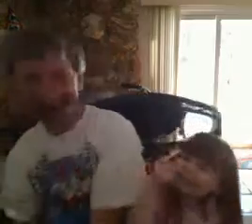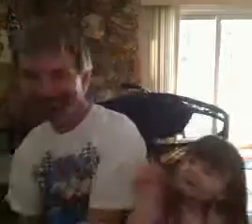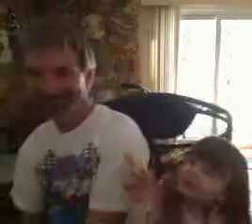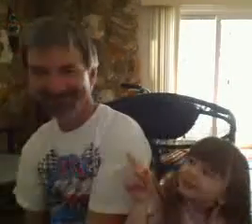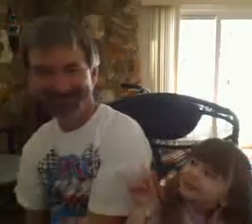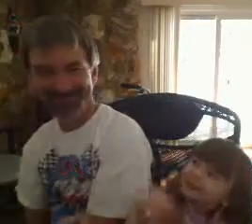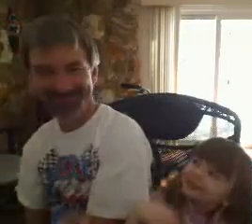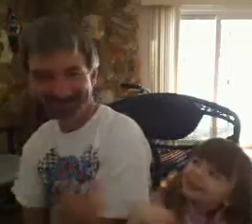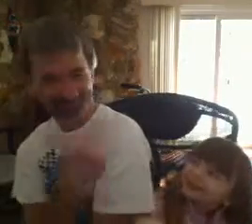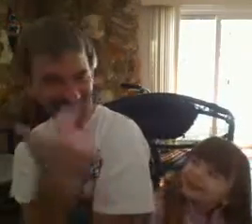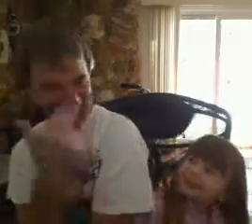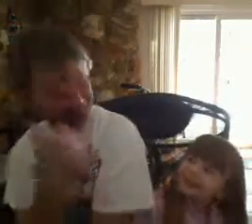can't.